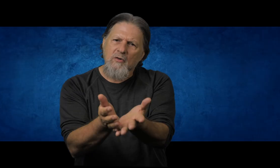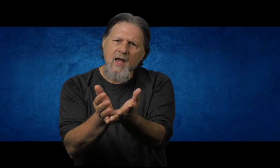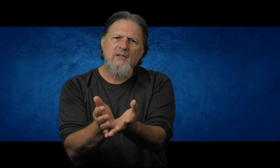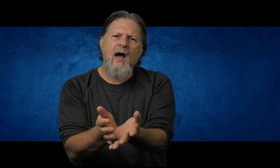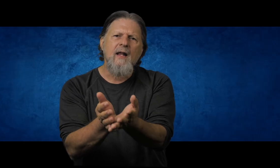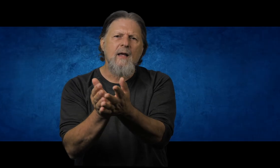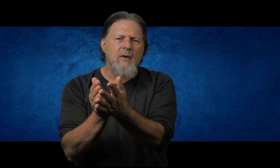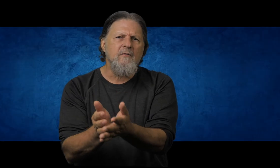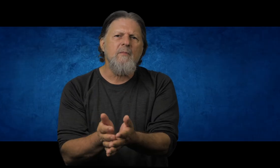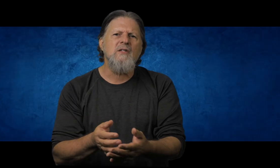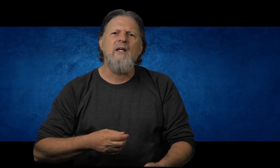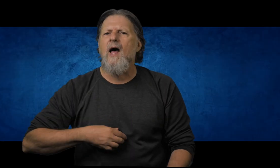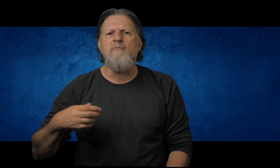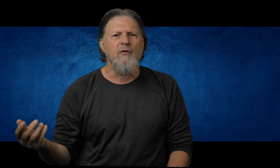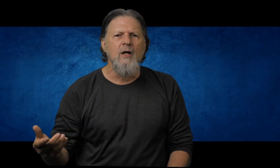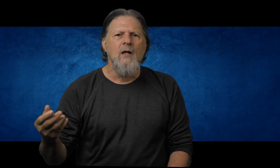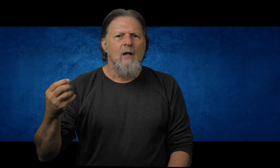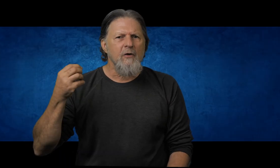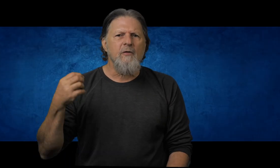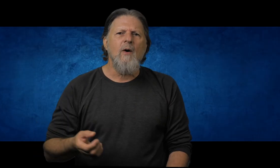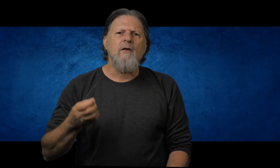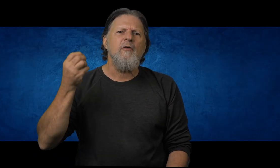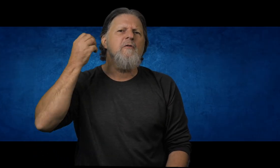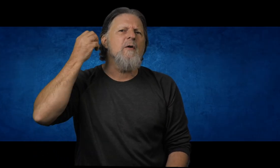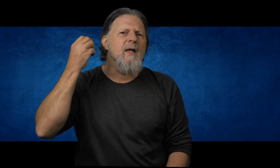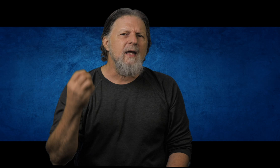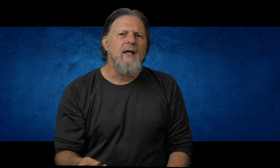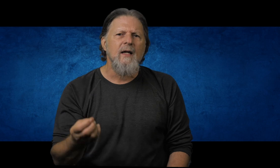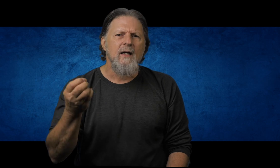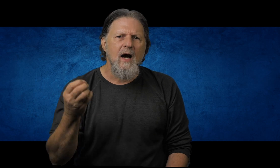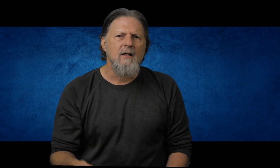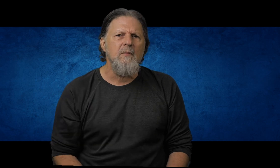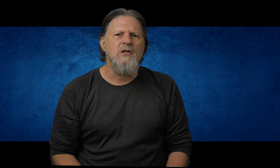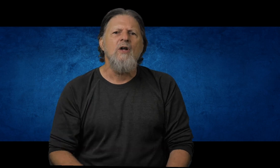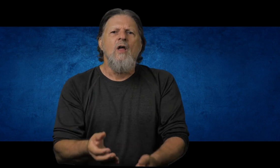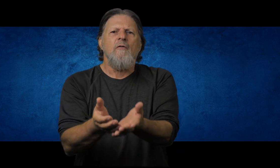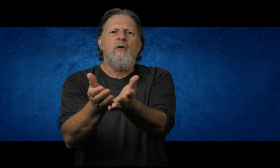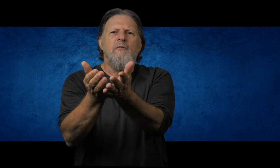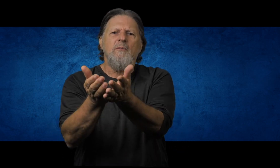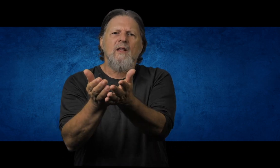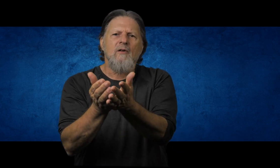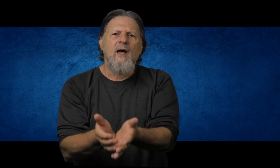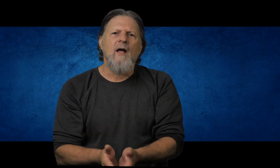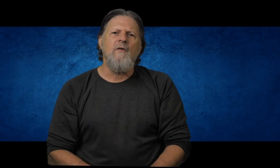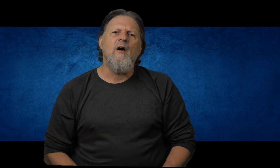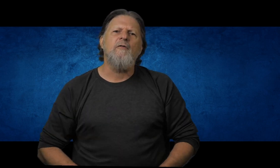Christ died and paid for my sin, I'm free. Free from what? Free from any condemnation. Free from the threat of hell. Free